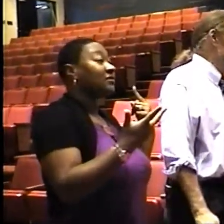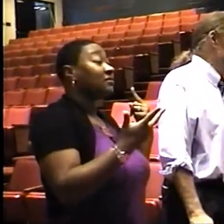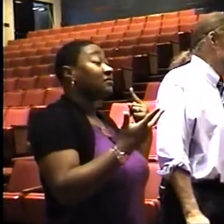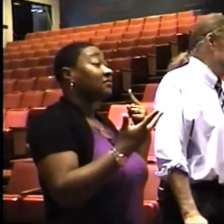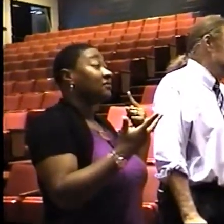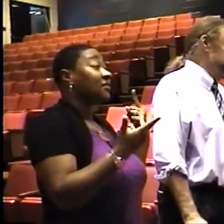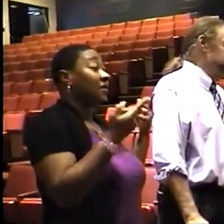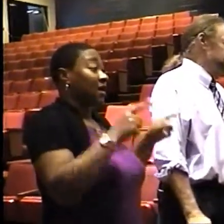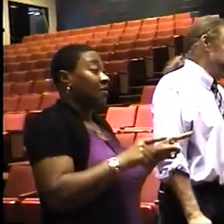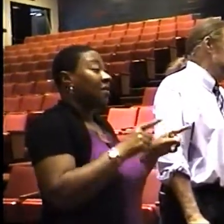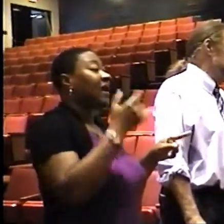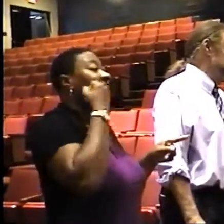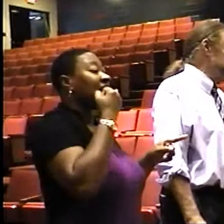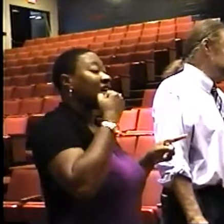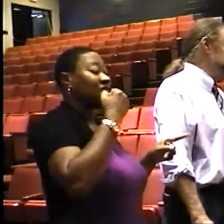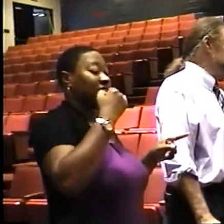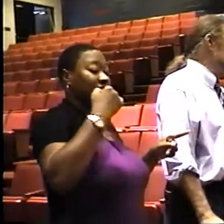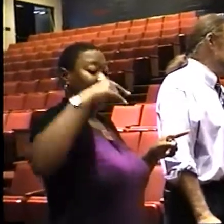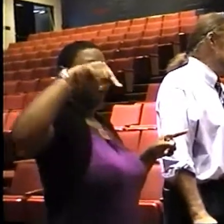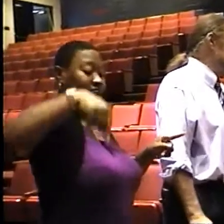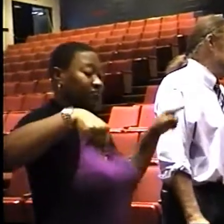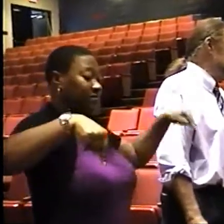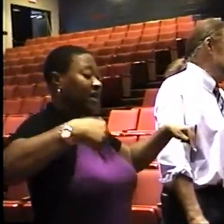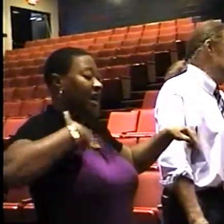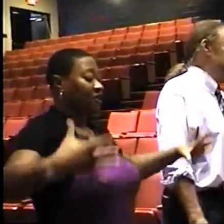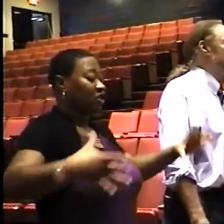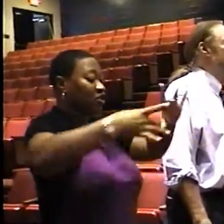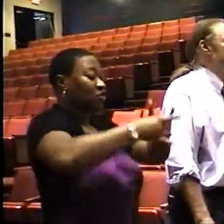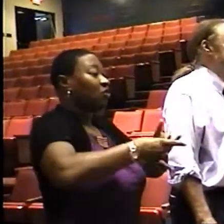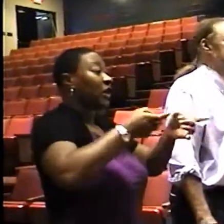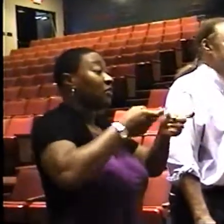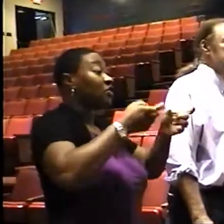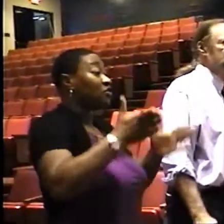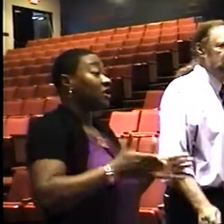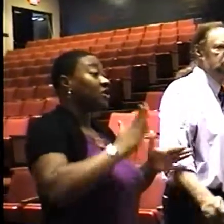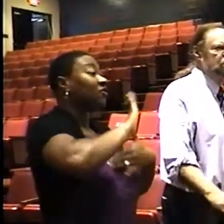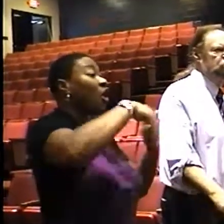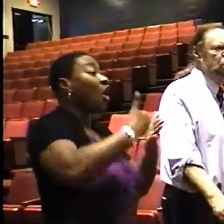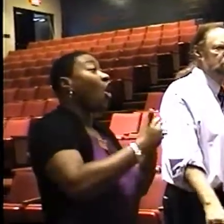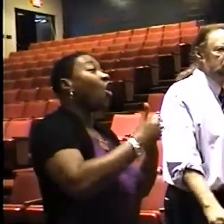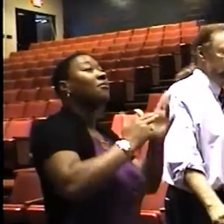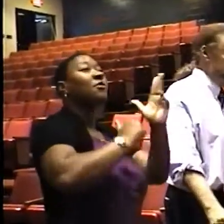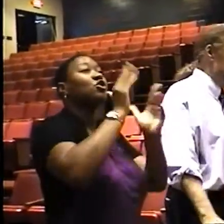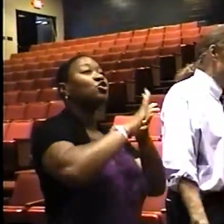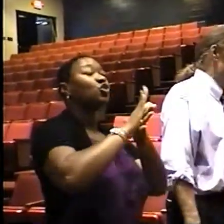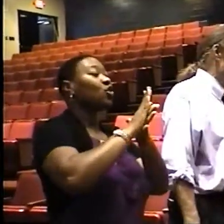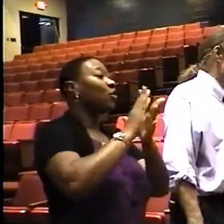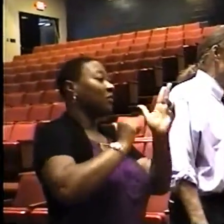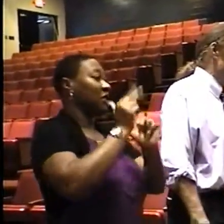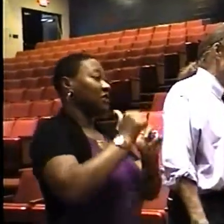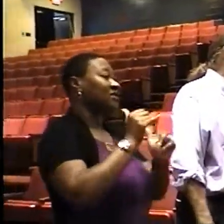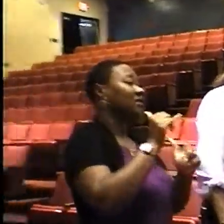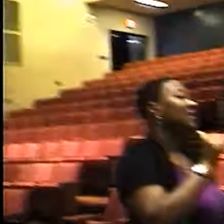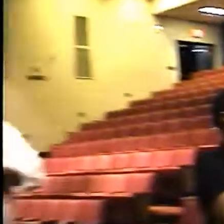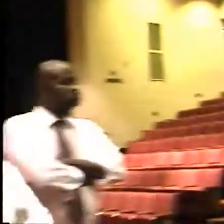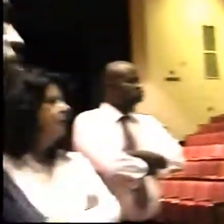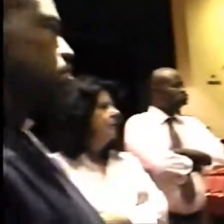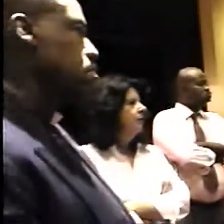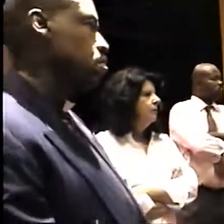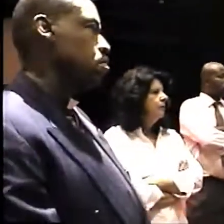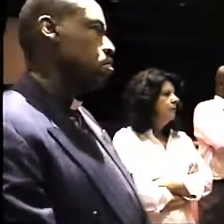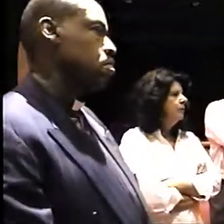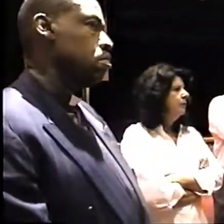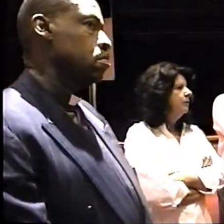again, to whether the two of us have joint administrative authority over all physical facilities. And that's why, you know, he wouldn't let us, uh, meet here